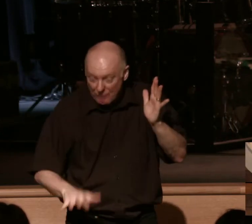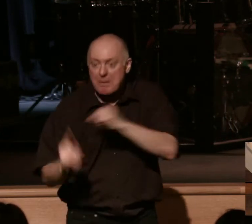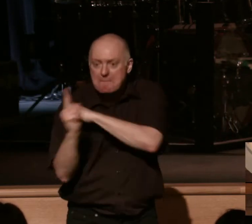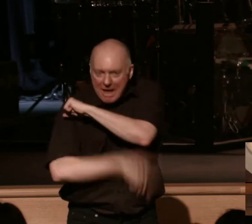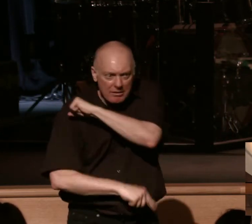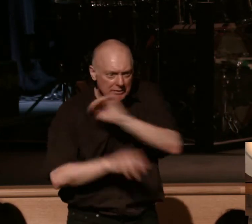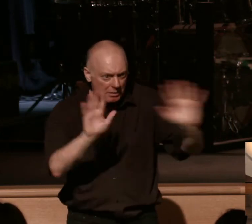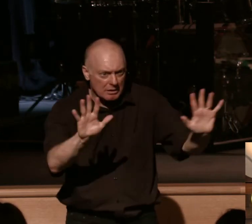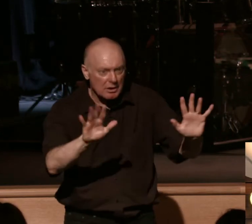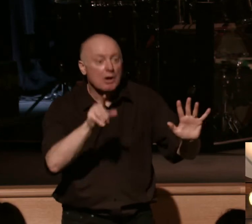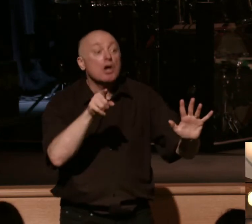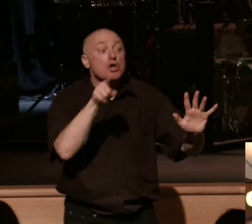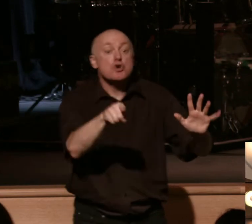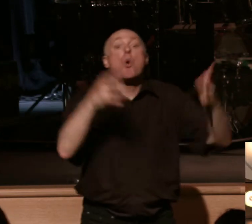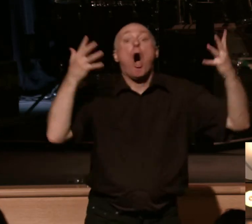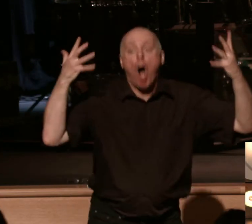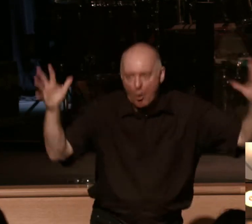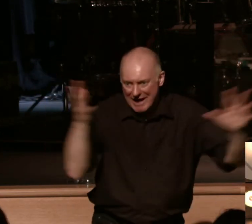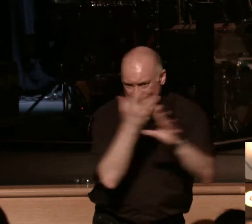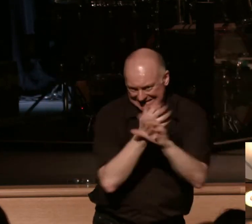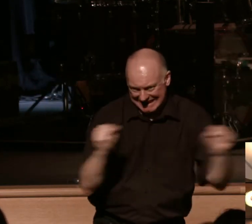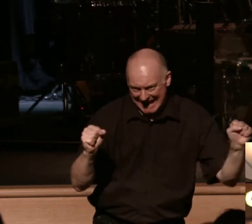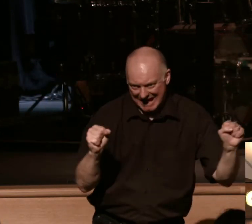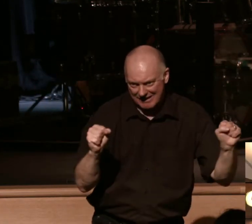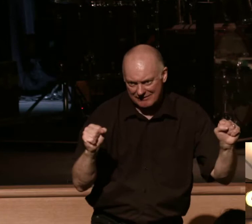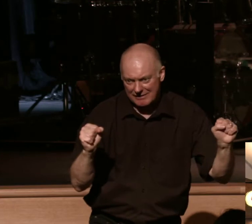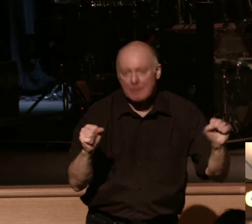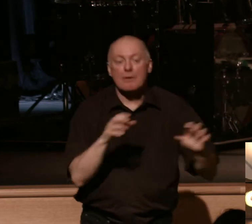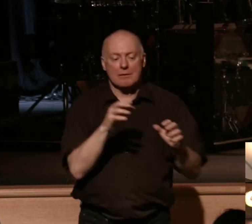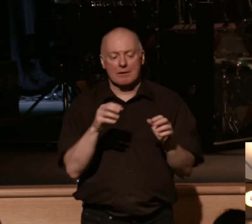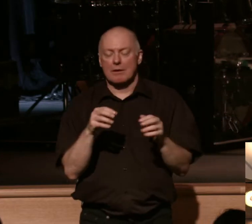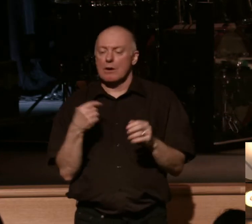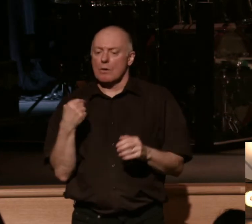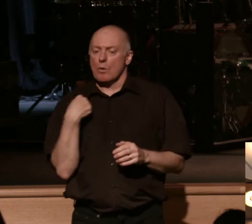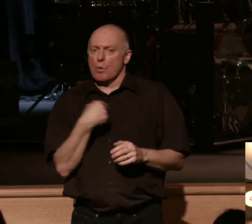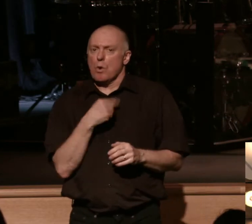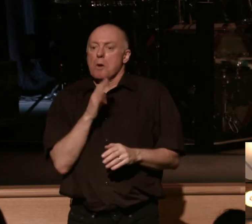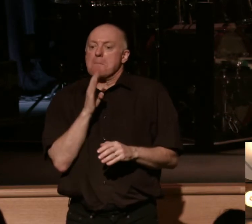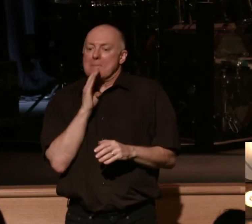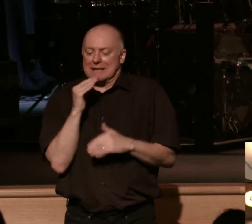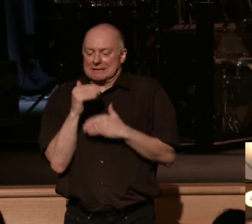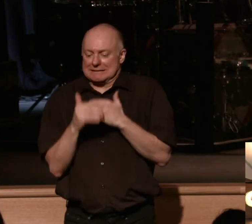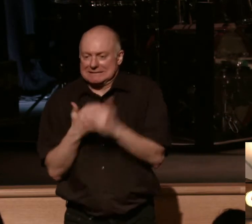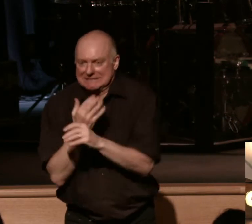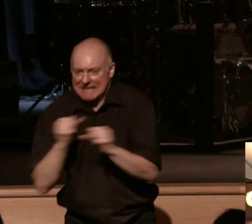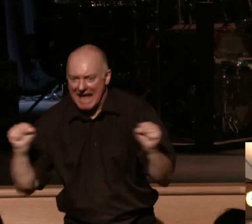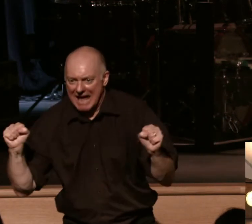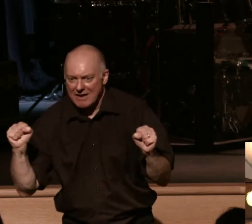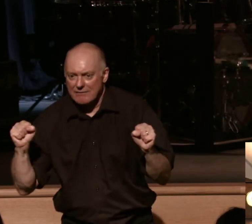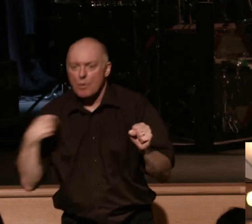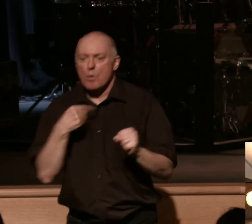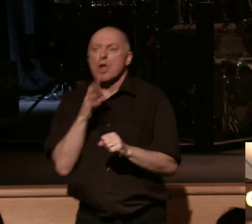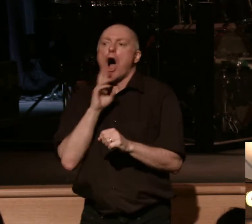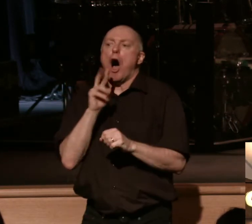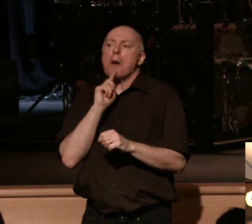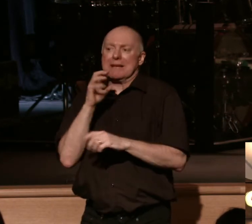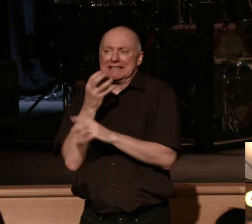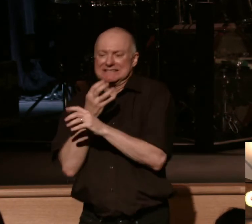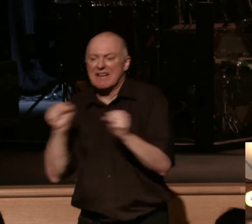we have been sinned already in past. We are being saved. We have been saved. We are being saved. Sanctification. Okay?